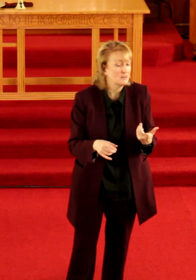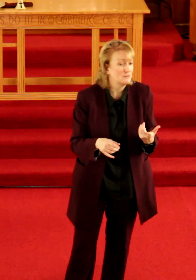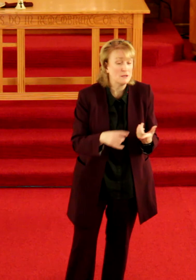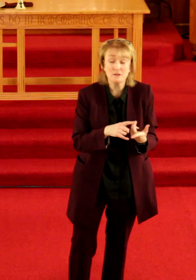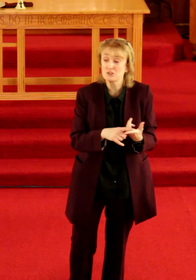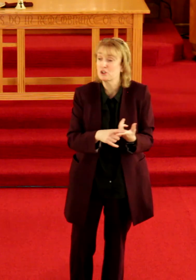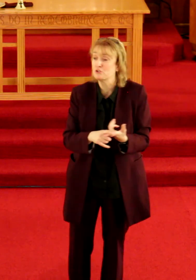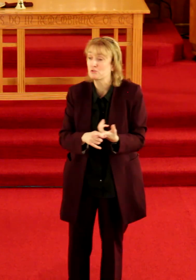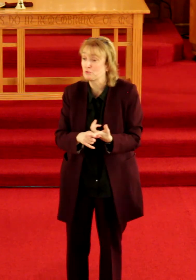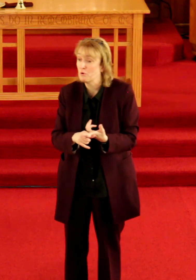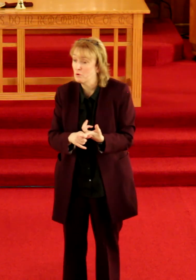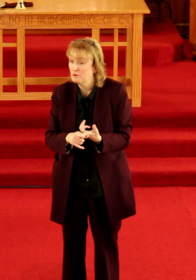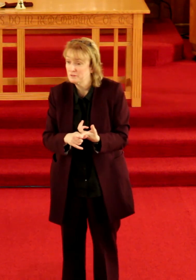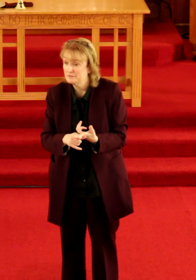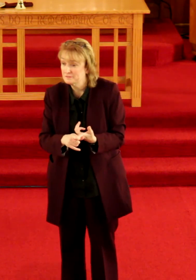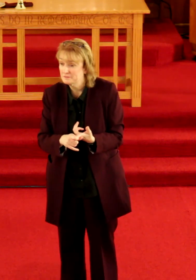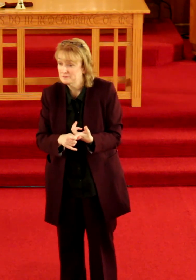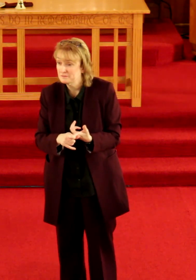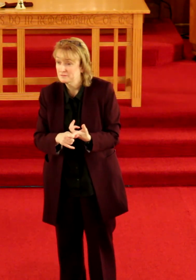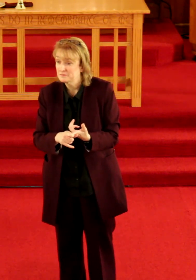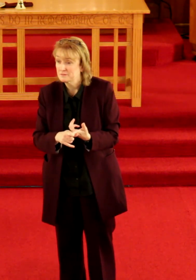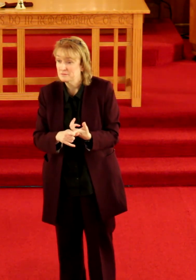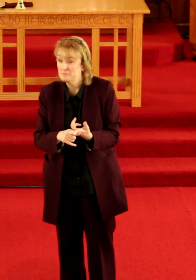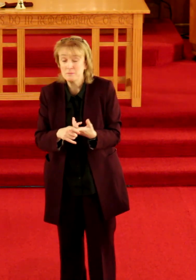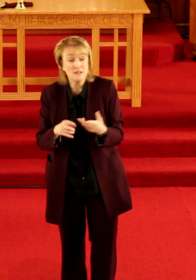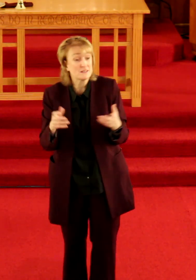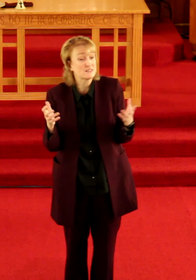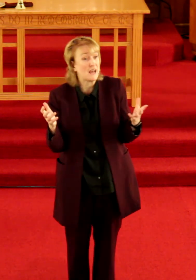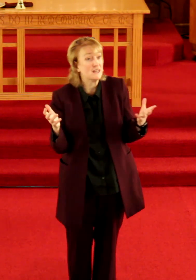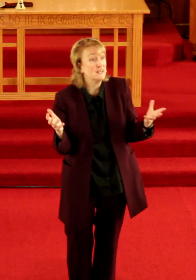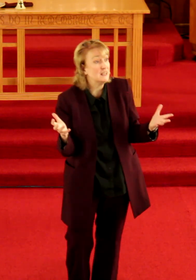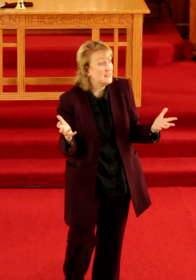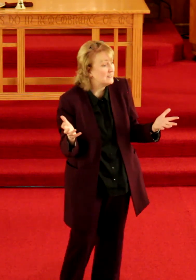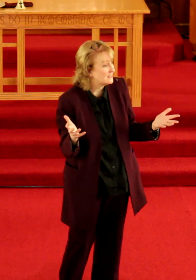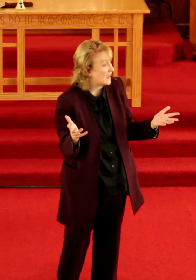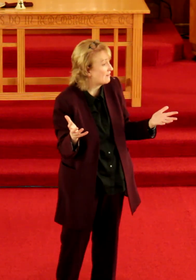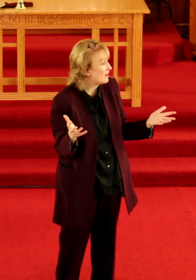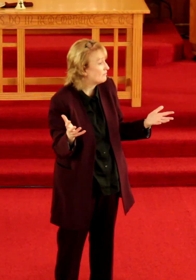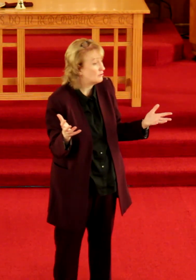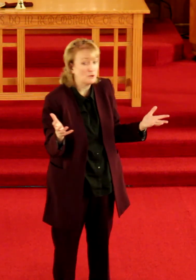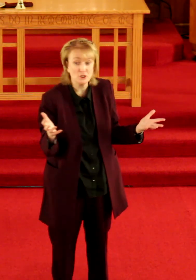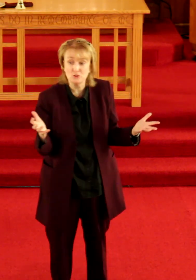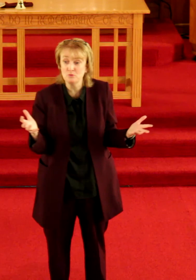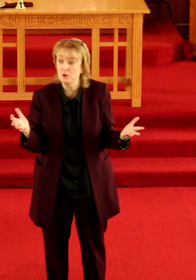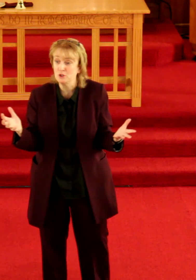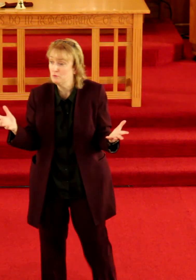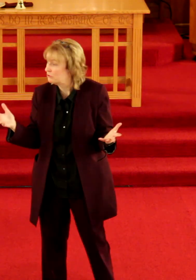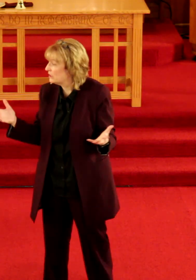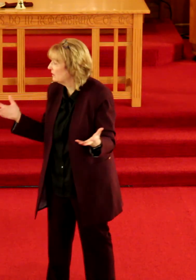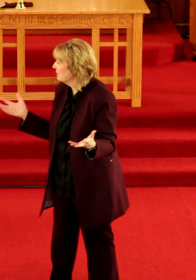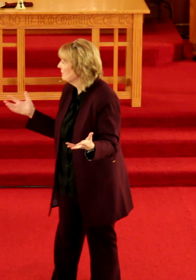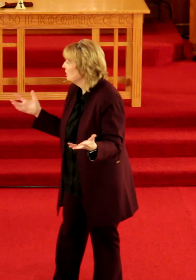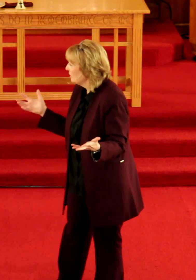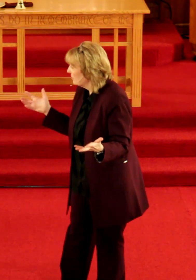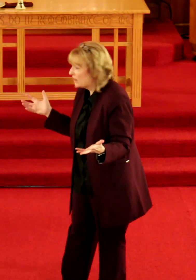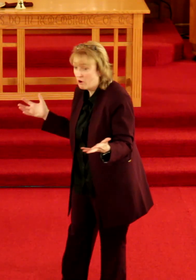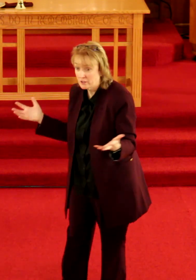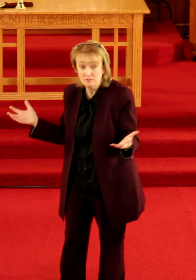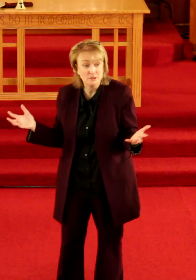maybe it's control, maybe it's that need to have everybody do what you think they ought to be